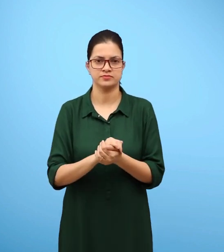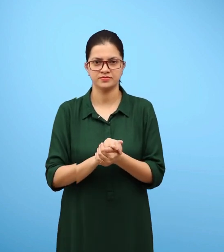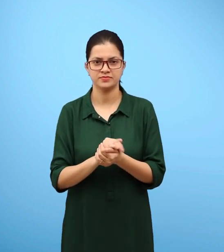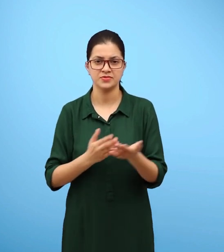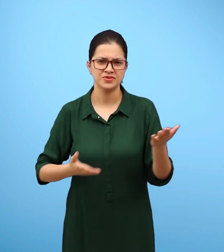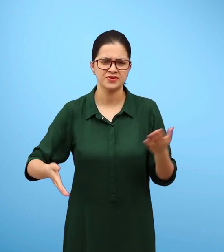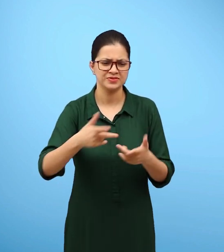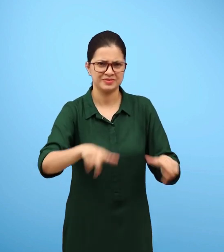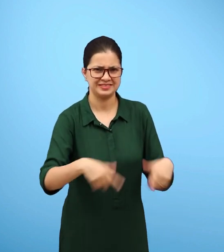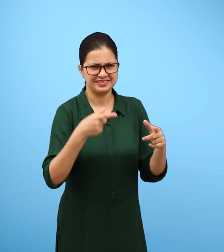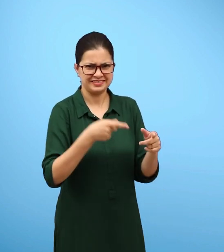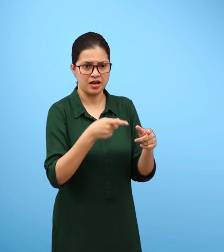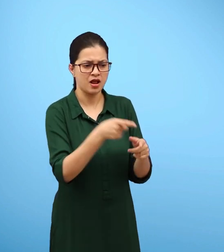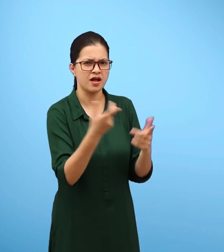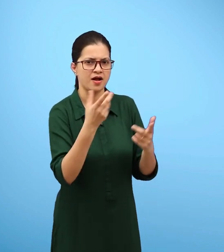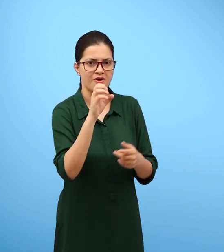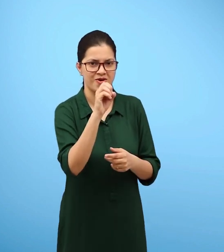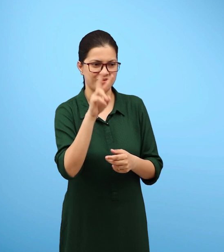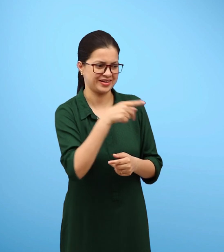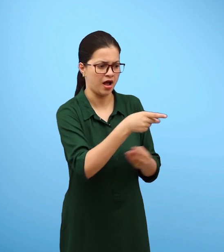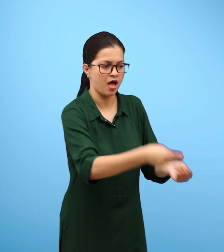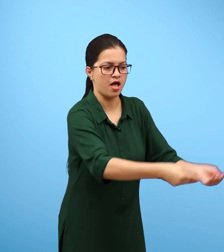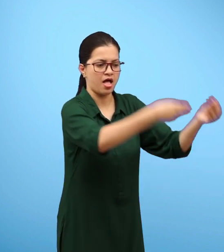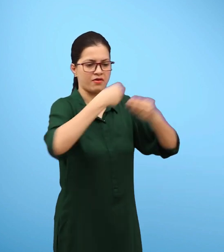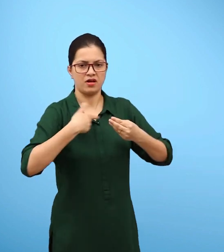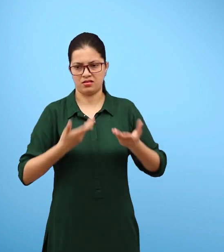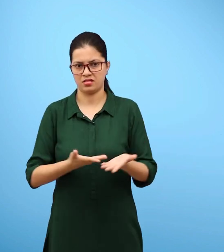That is why we say plants produce oxygen.